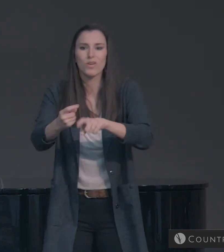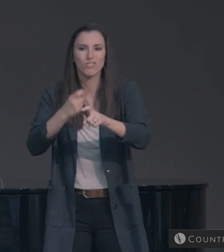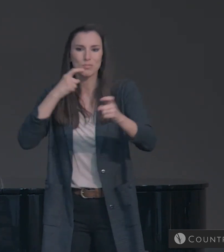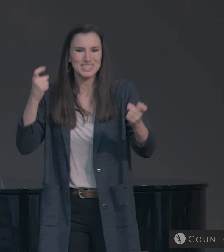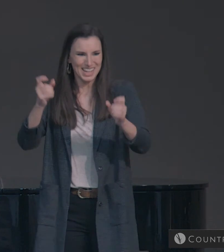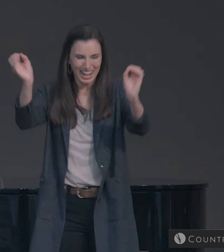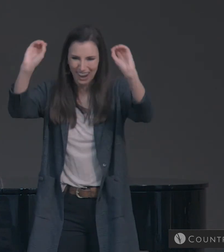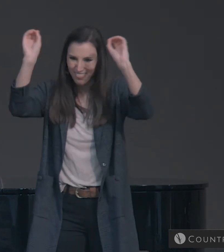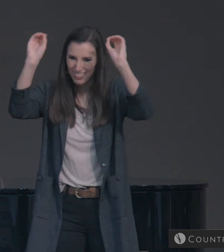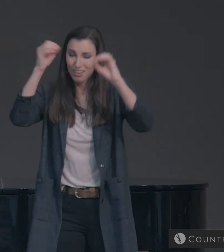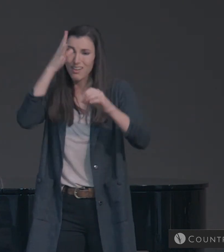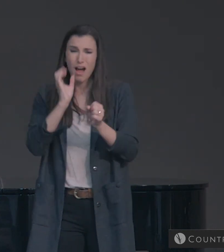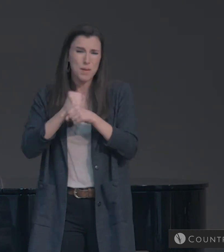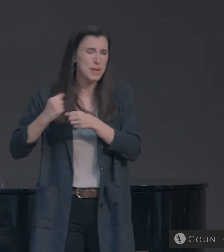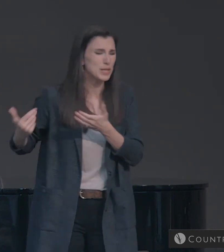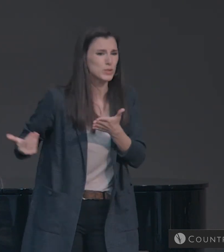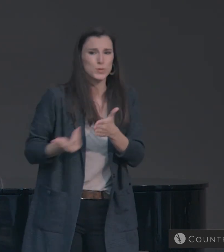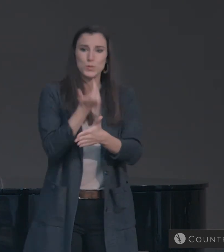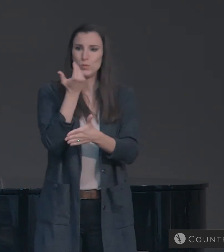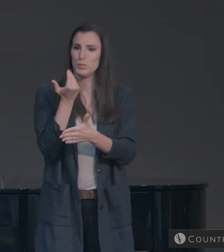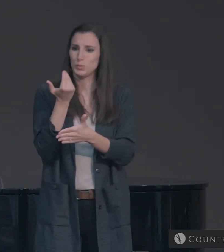things brand new.